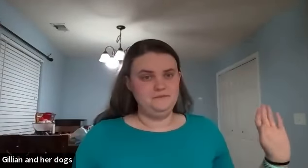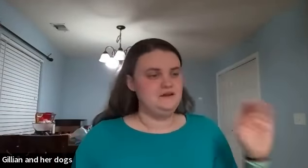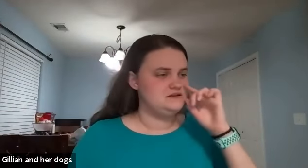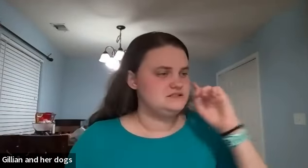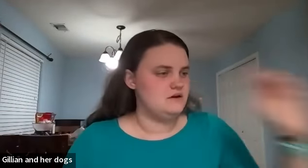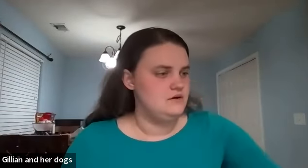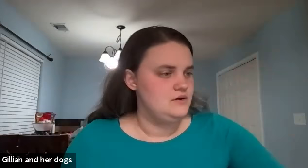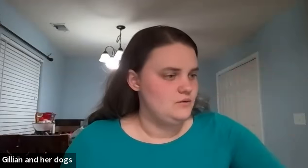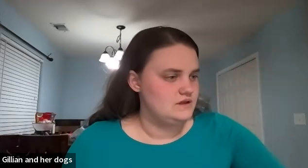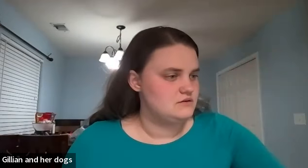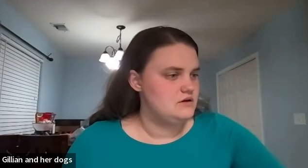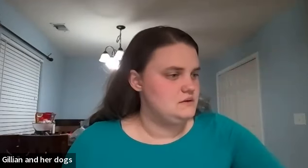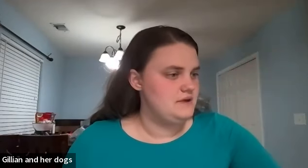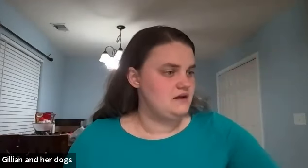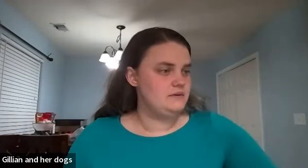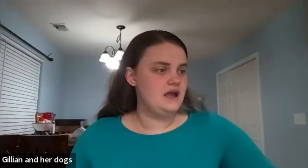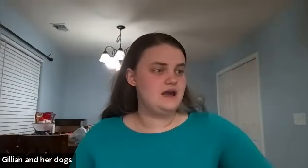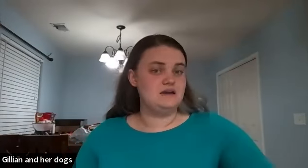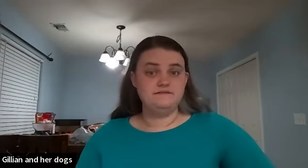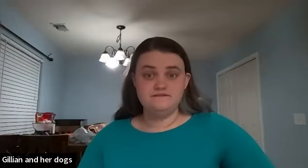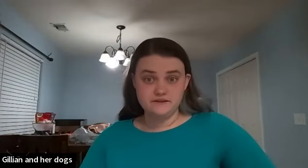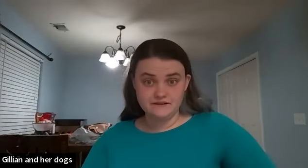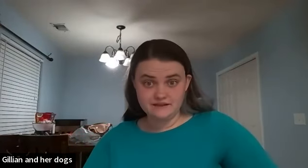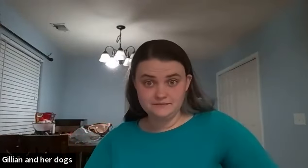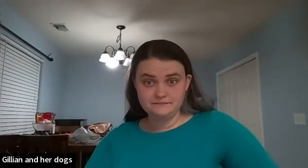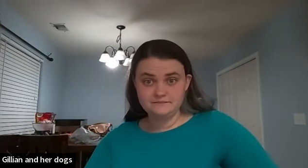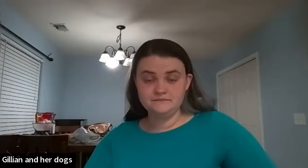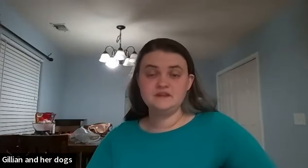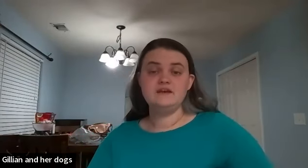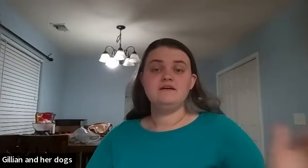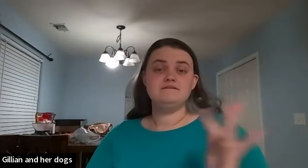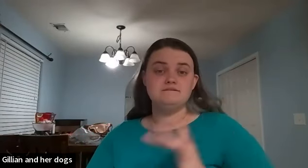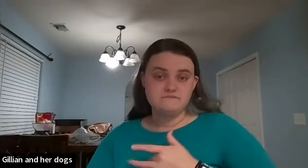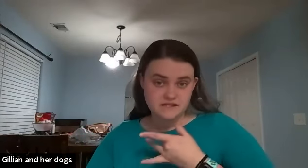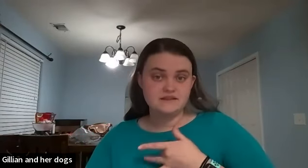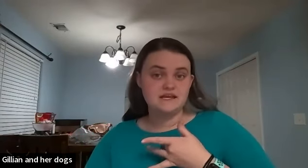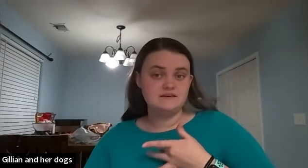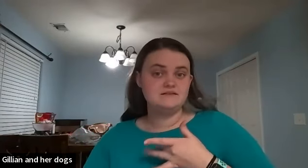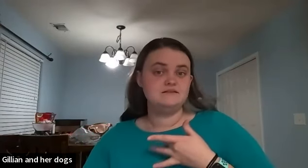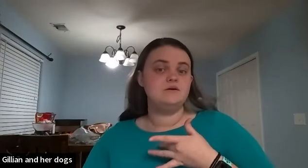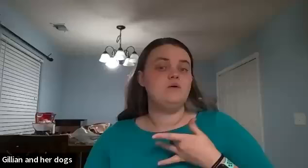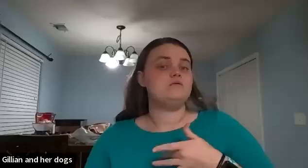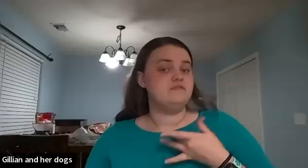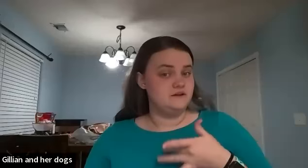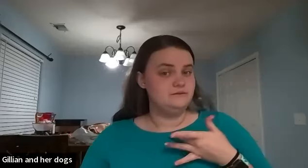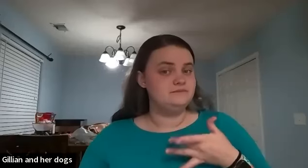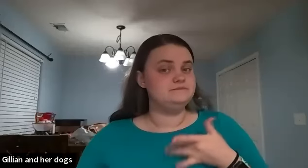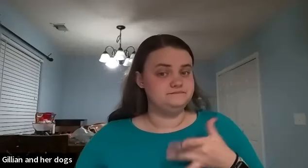so let's go all the way back we had feeling feeling or feel mm